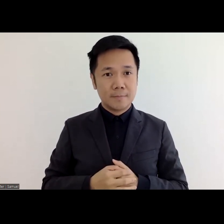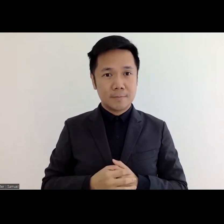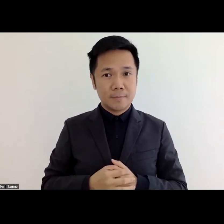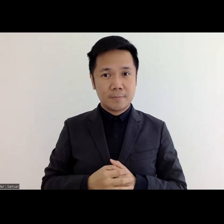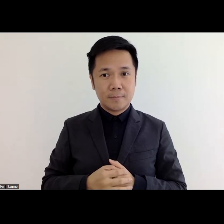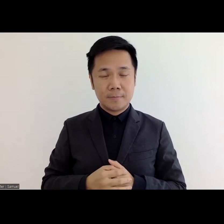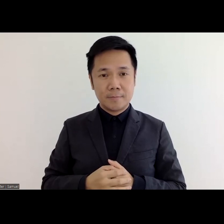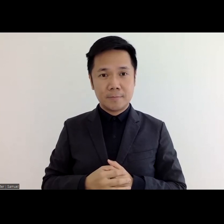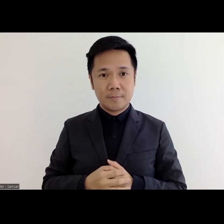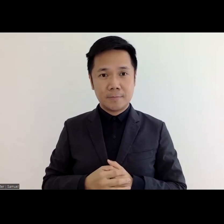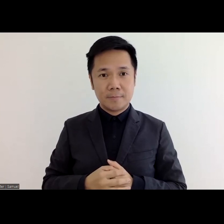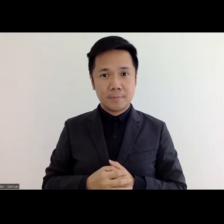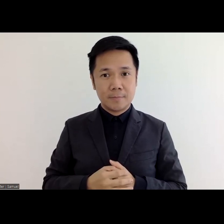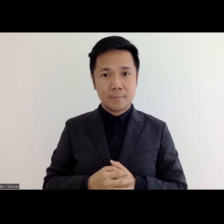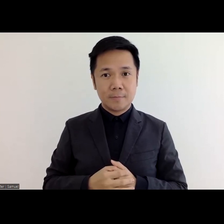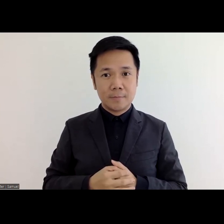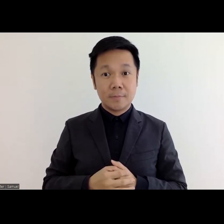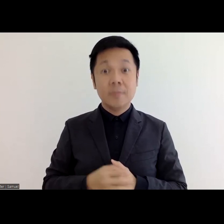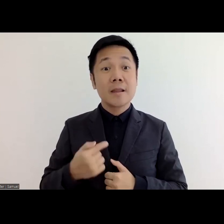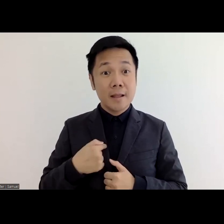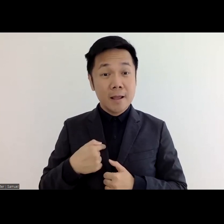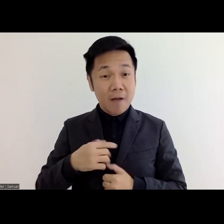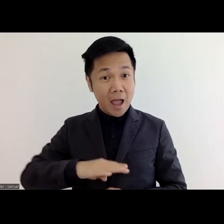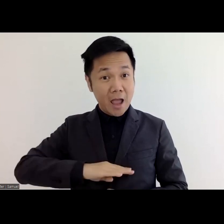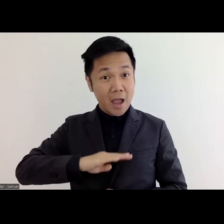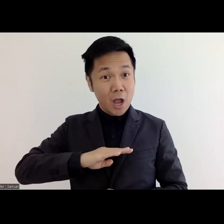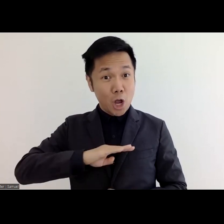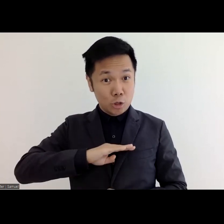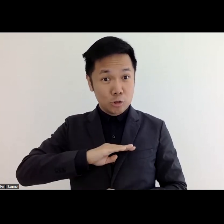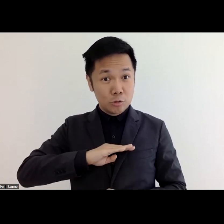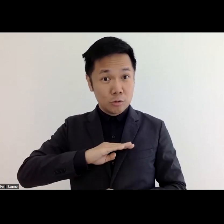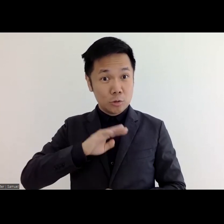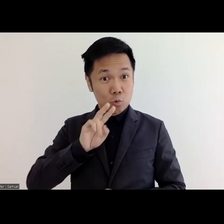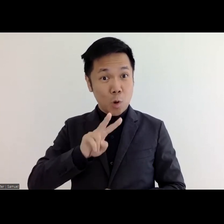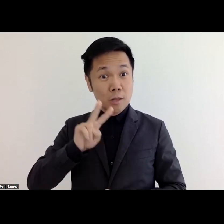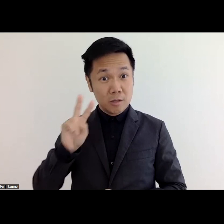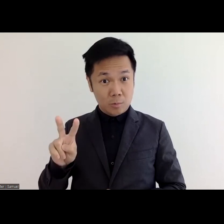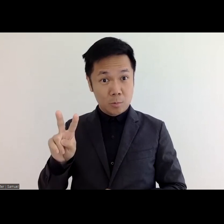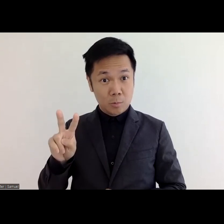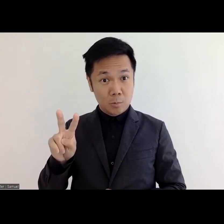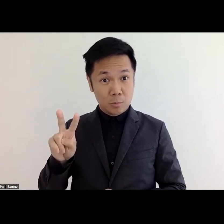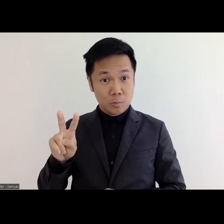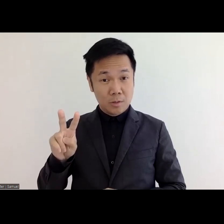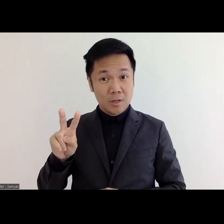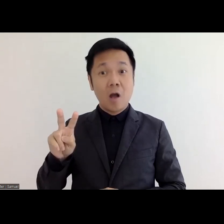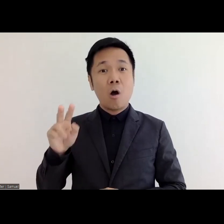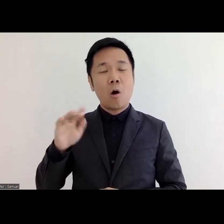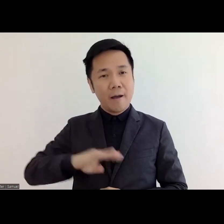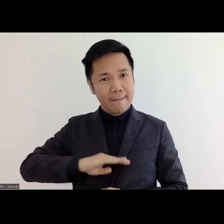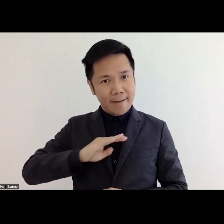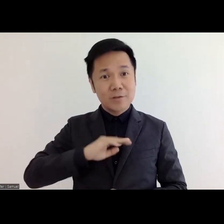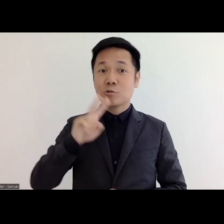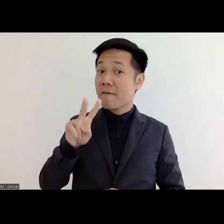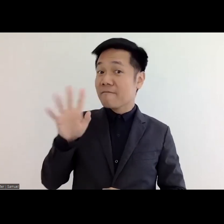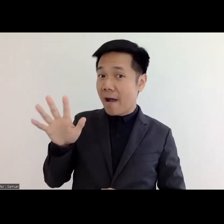were a man of 22 when i was a man of 22 uh or 30